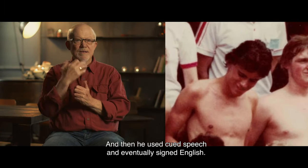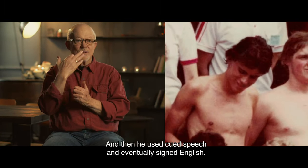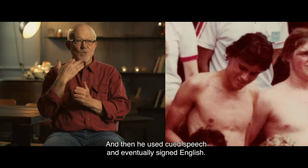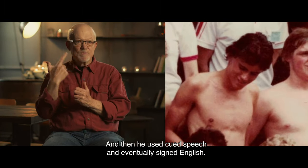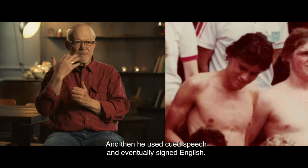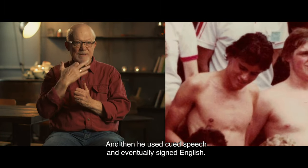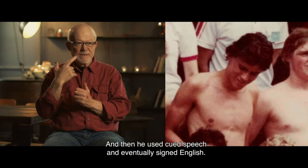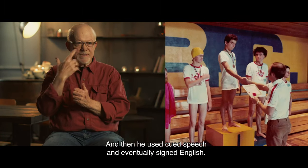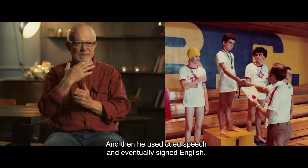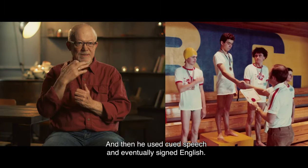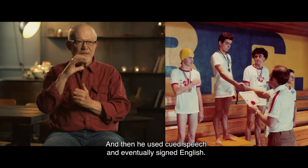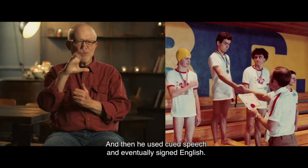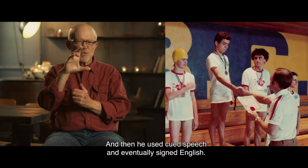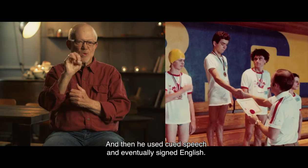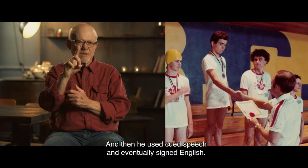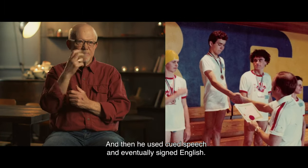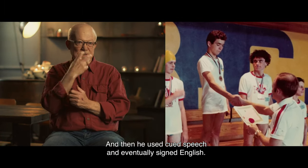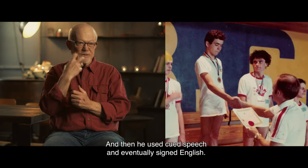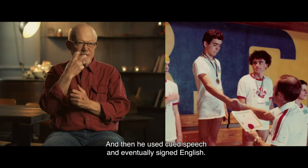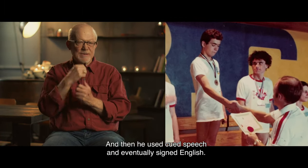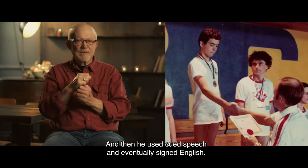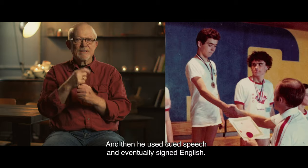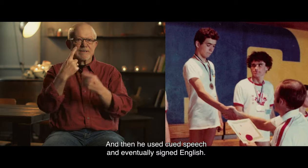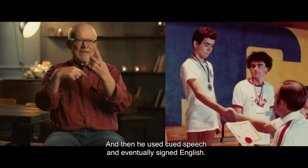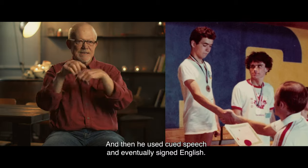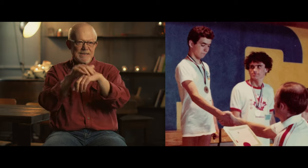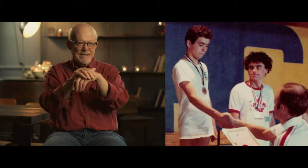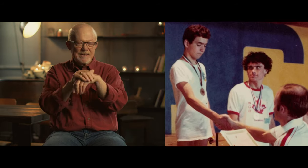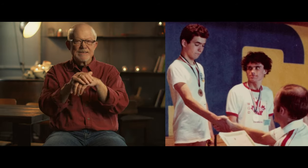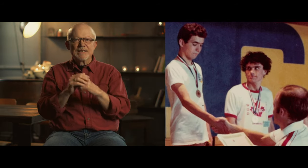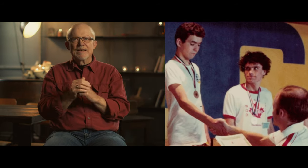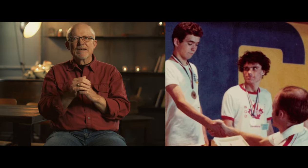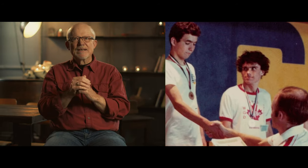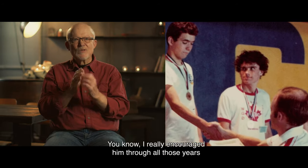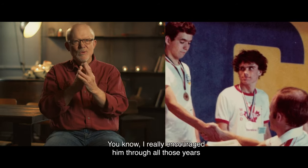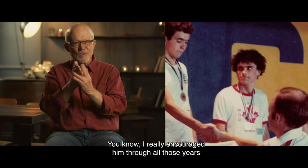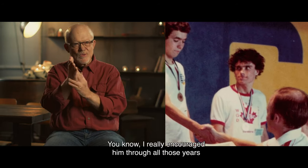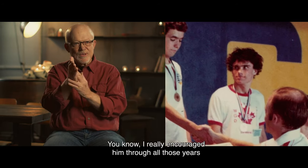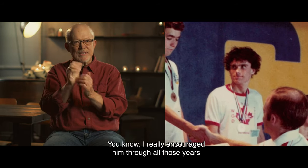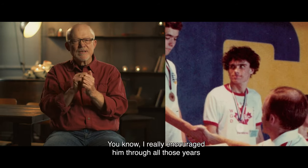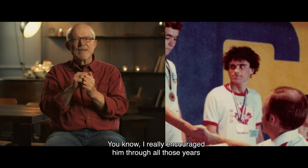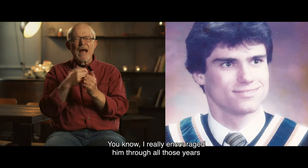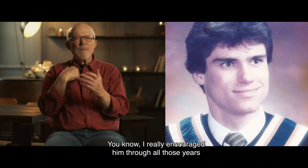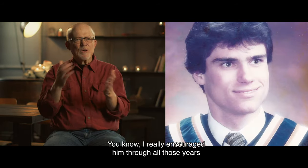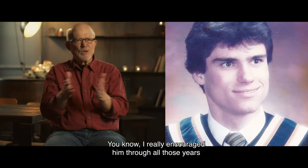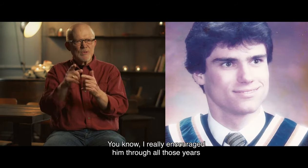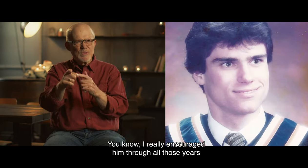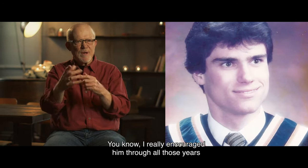and then he used cued speech, and eventually signed English. You know, I really